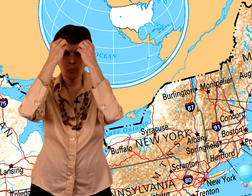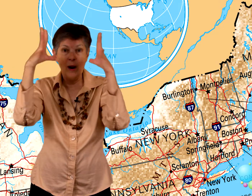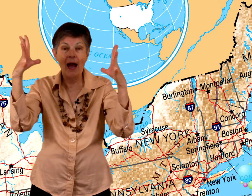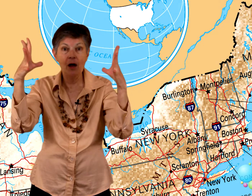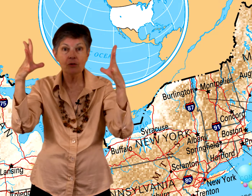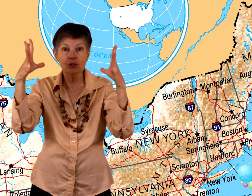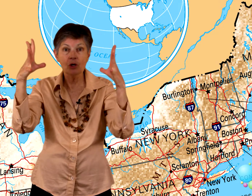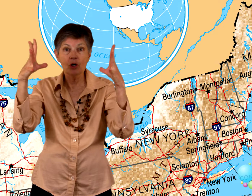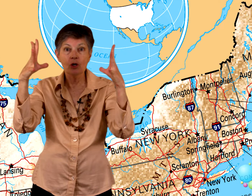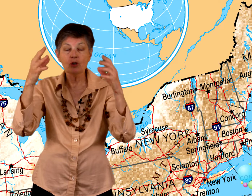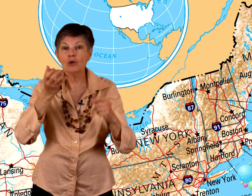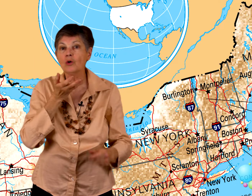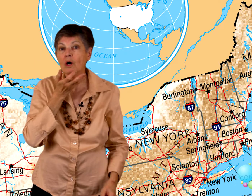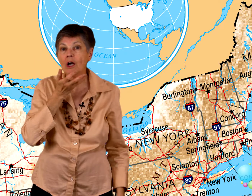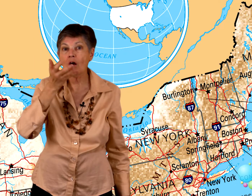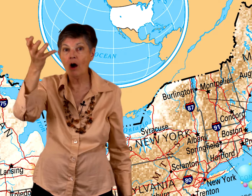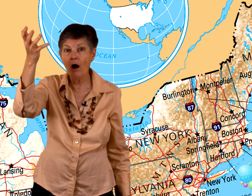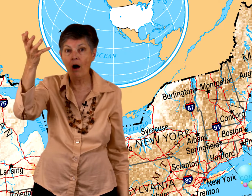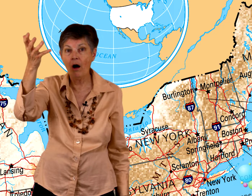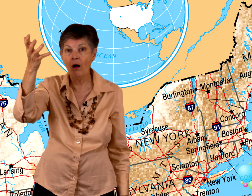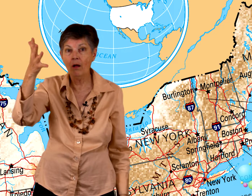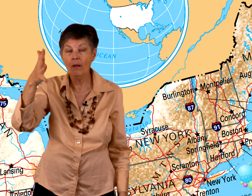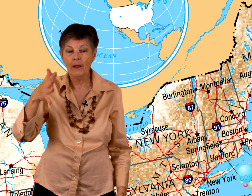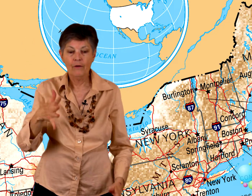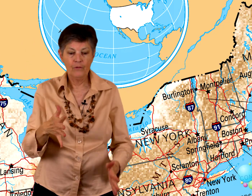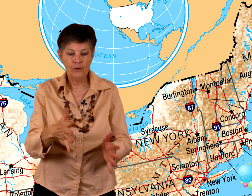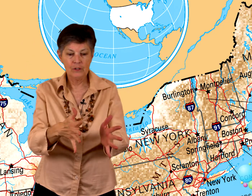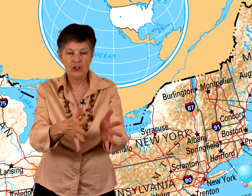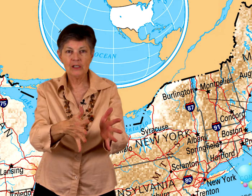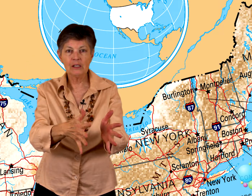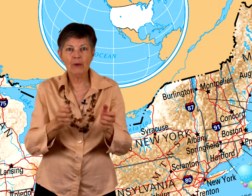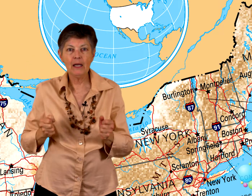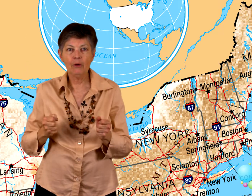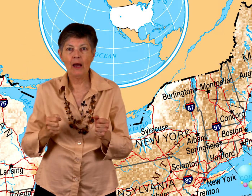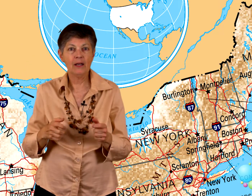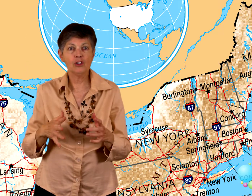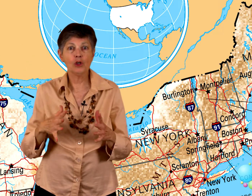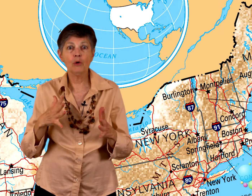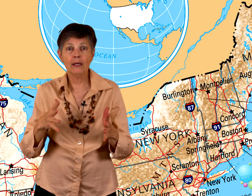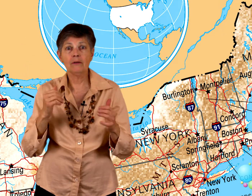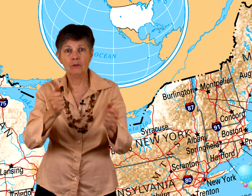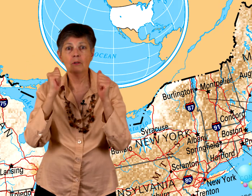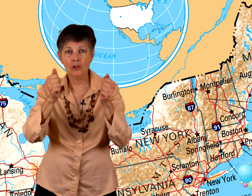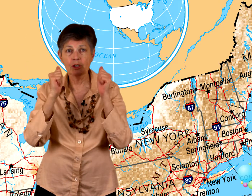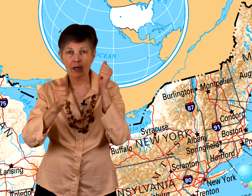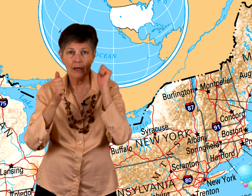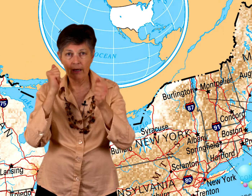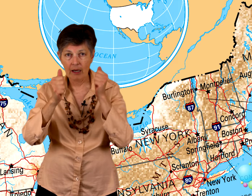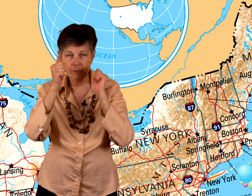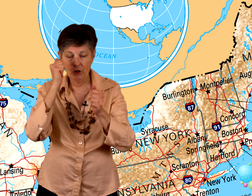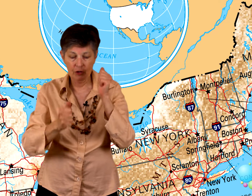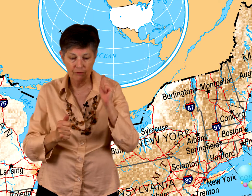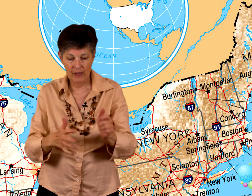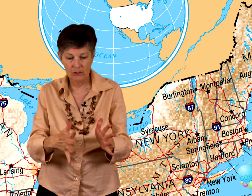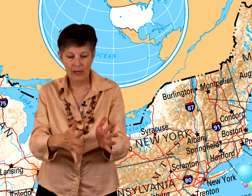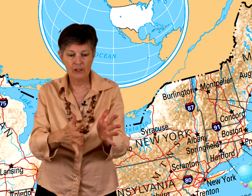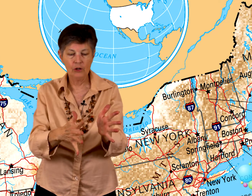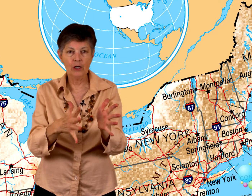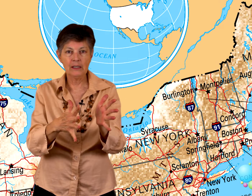roused to a call. She speedily rallies. She really. She's going to come to your defense. Okay? So you're going to